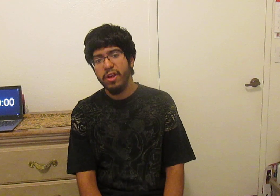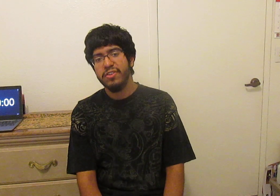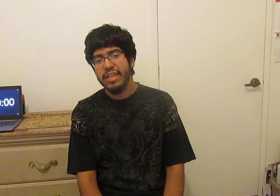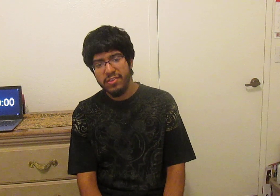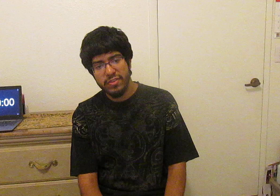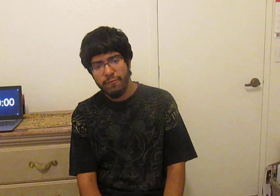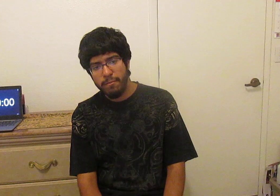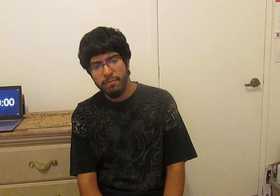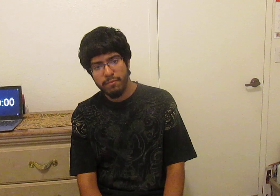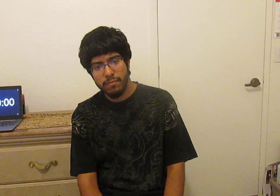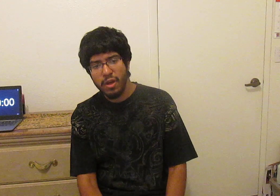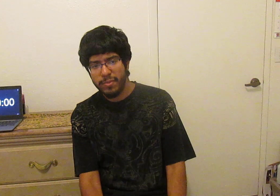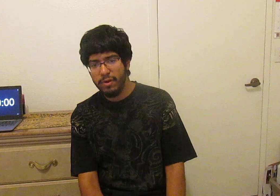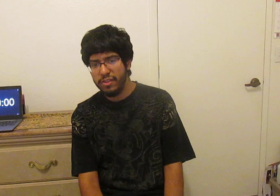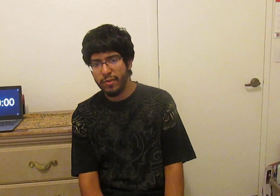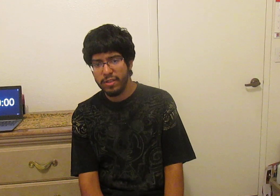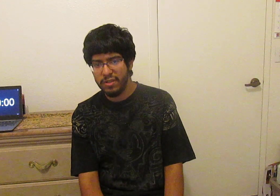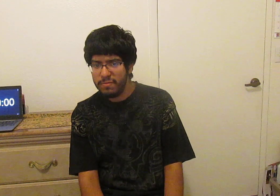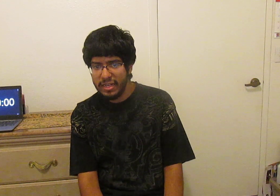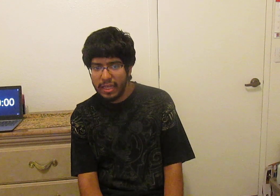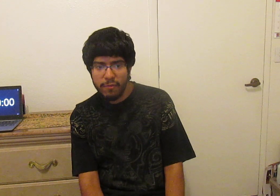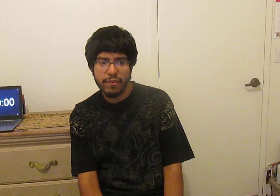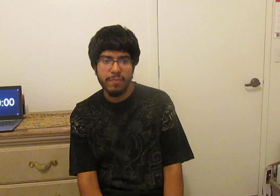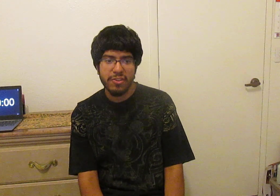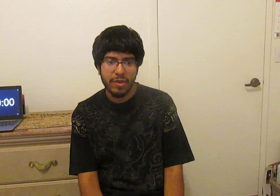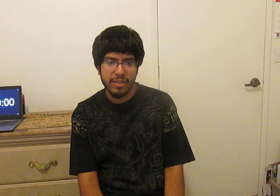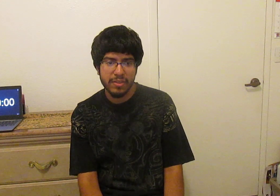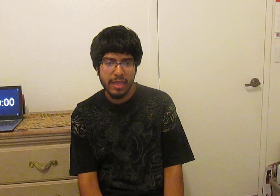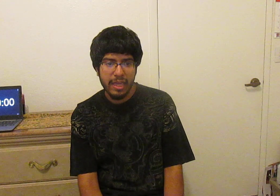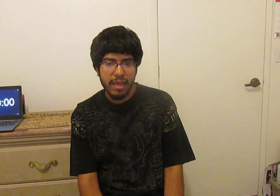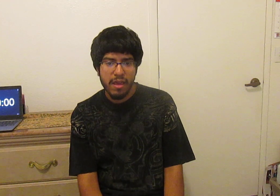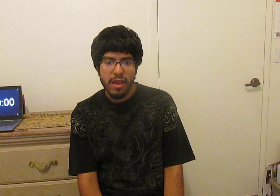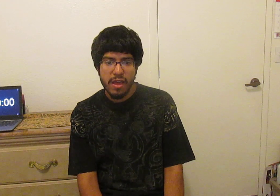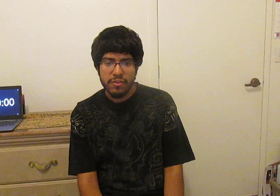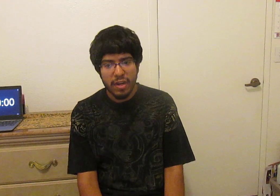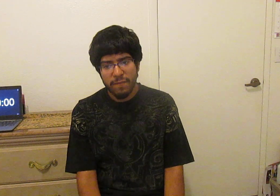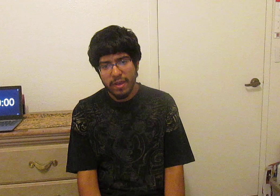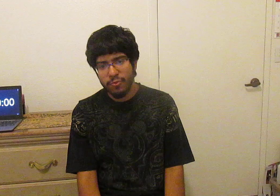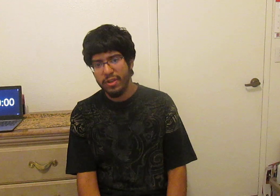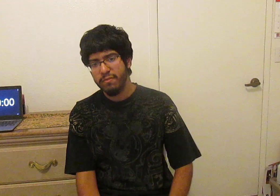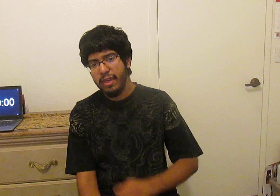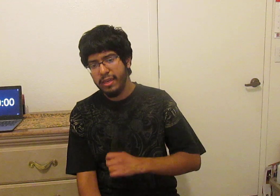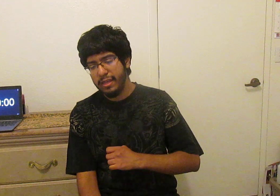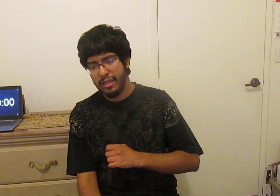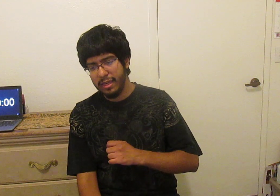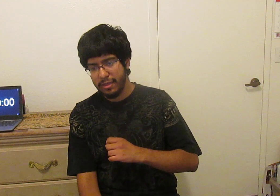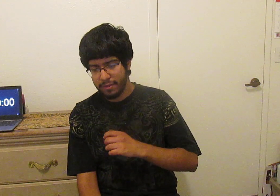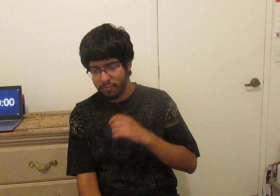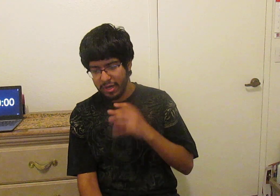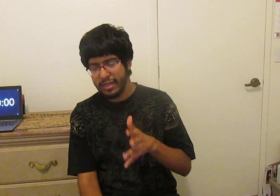y'all stay safe from copyright strikes because man dealing with copy strikes trying to find ways of making like running